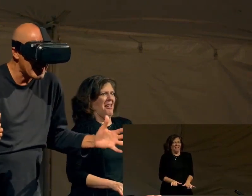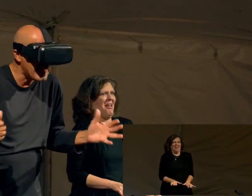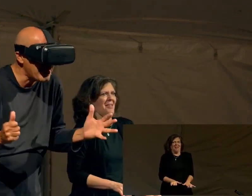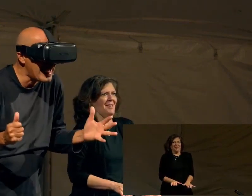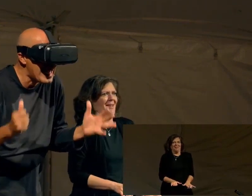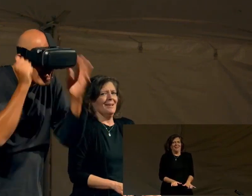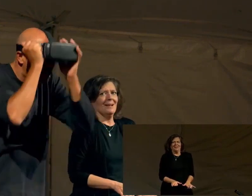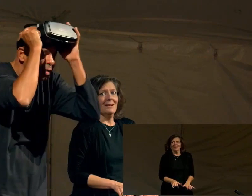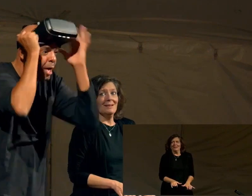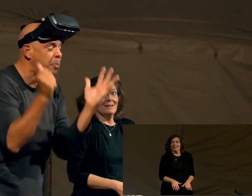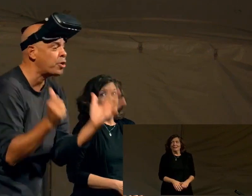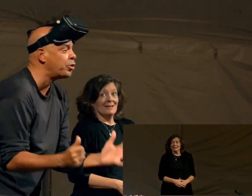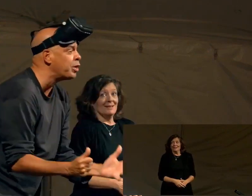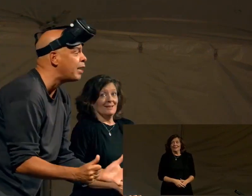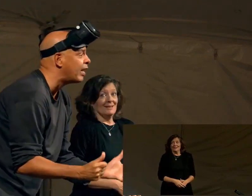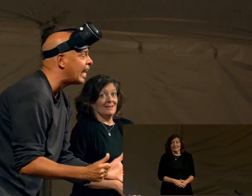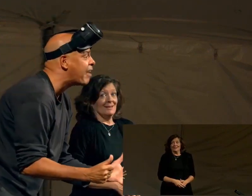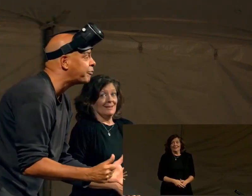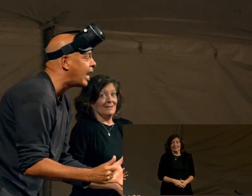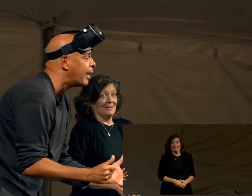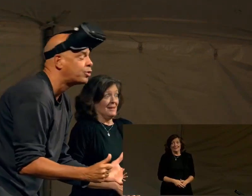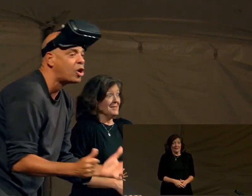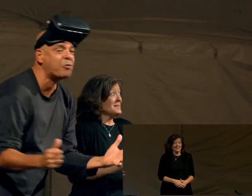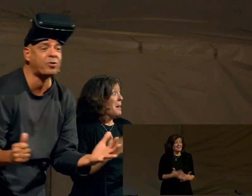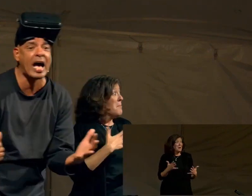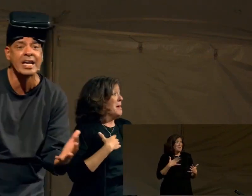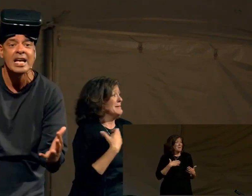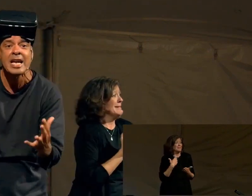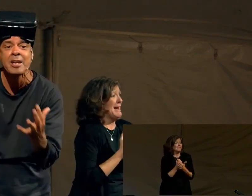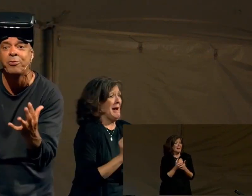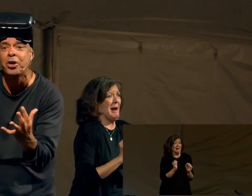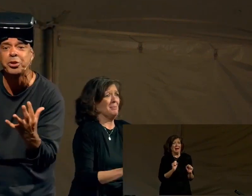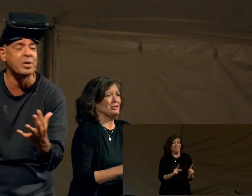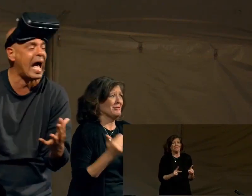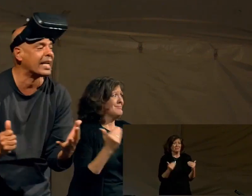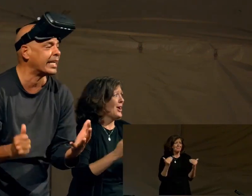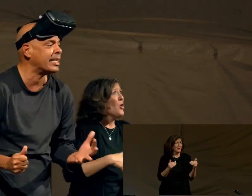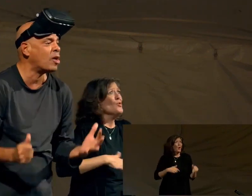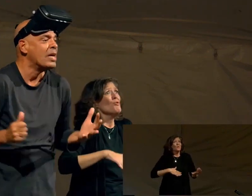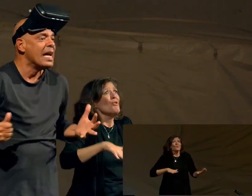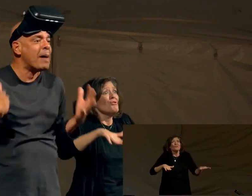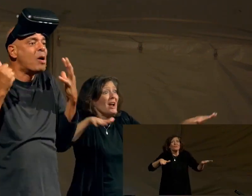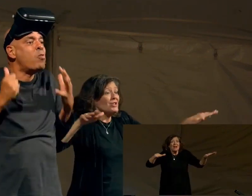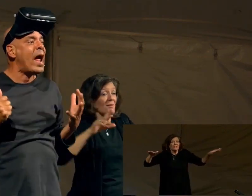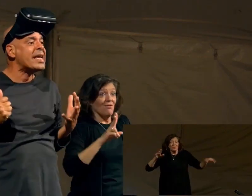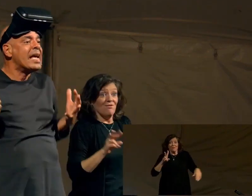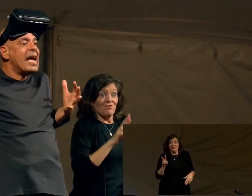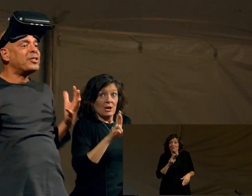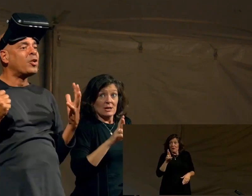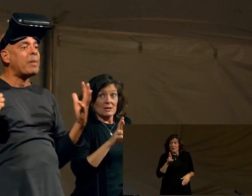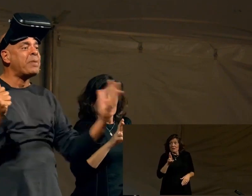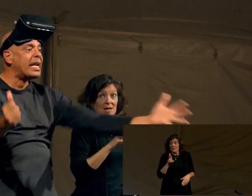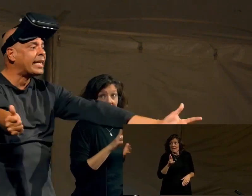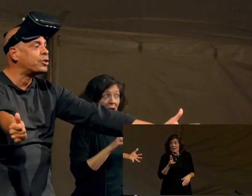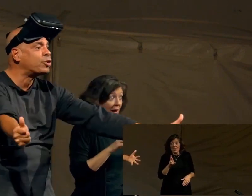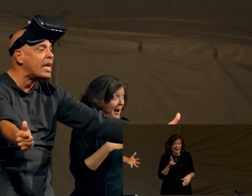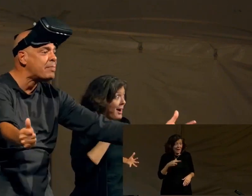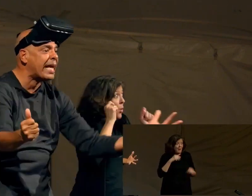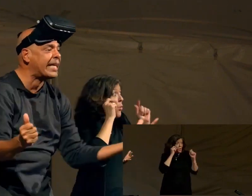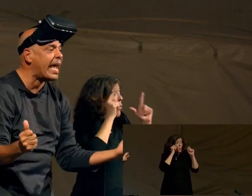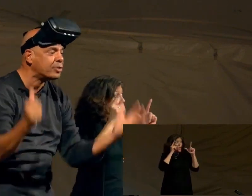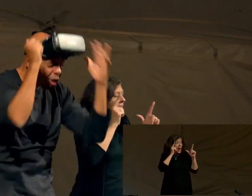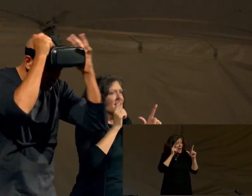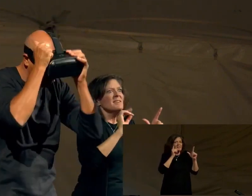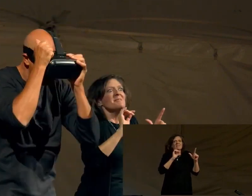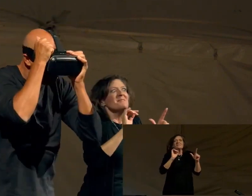And here I am, the opportunity of a lifetime to go flying in virtual reality. You know, I'm awake, and it's going to be like a